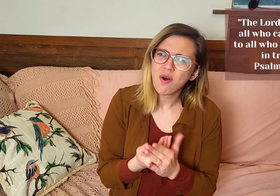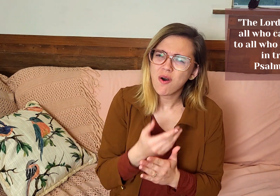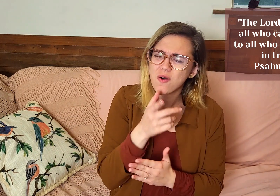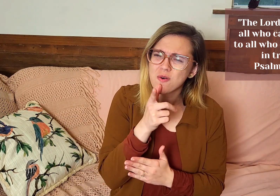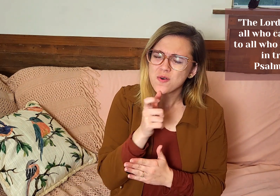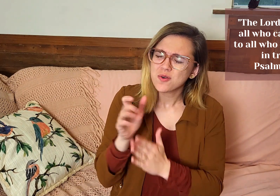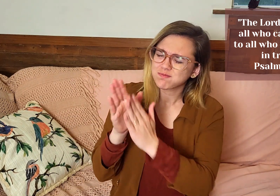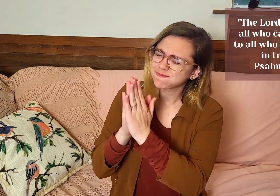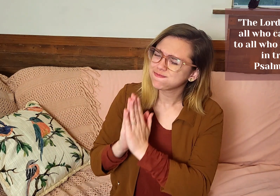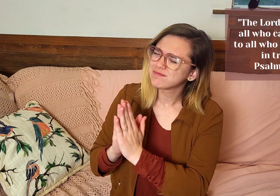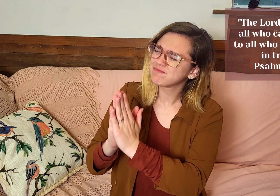truth.